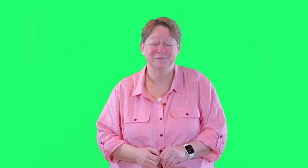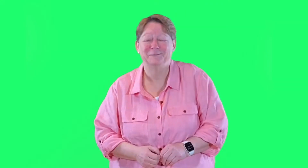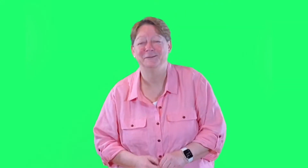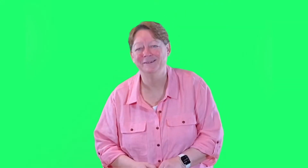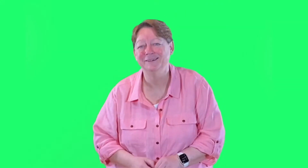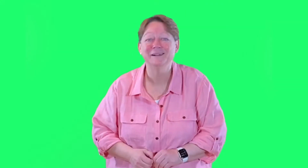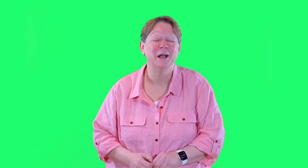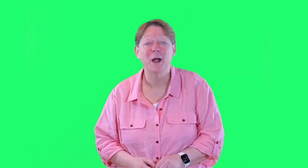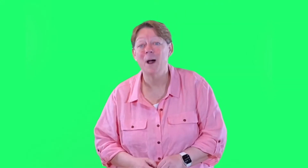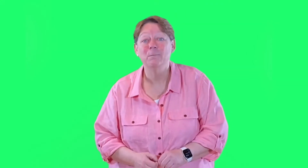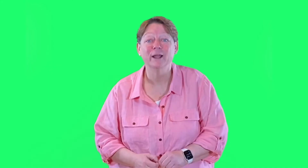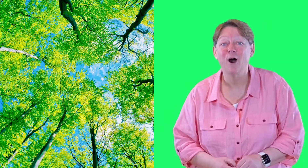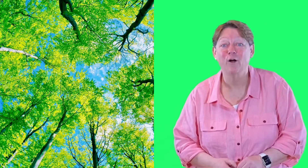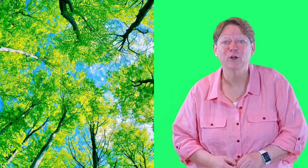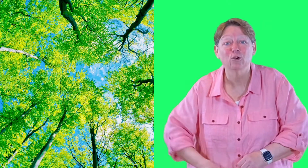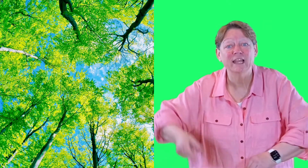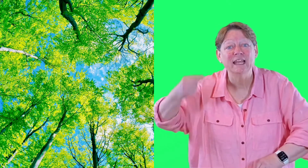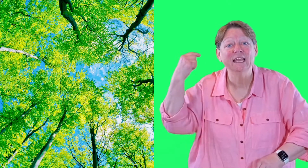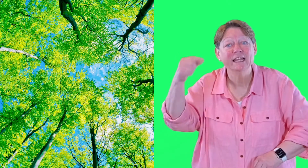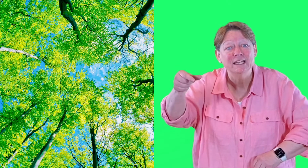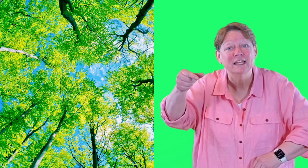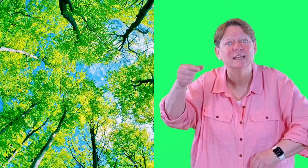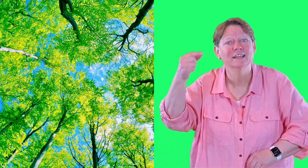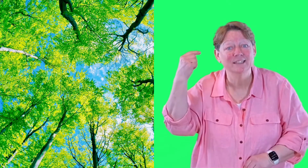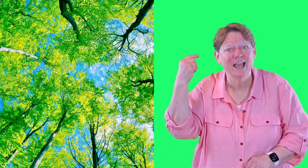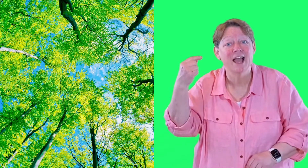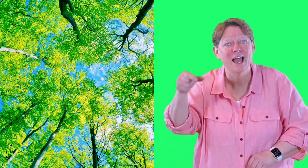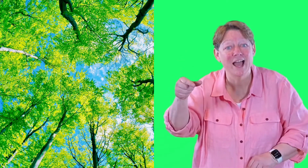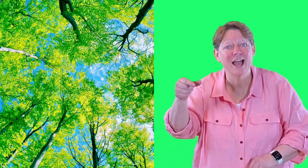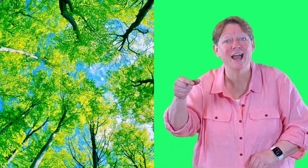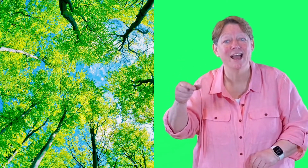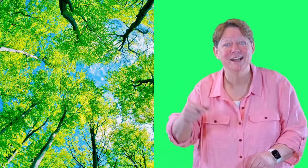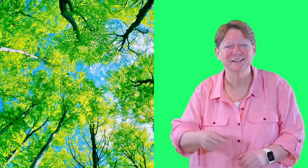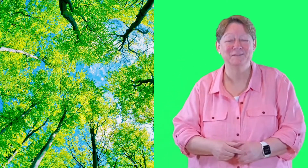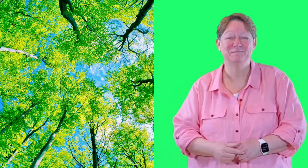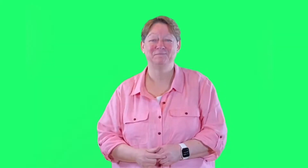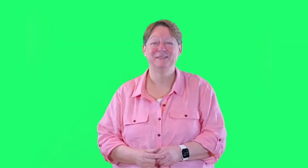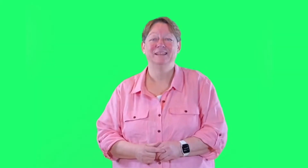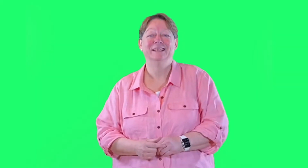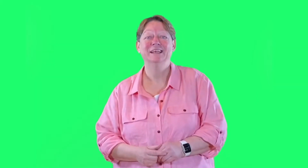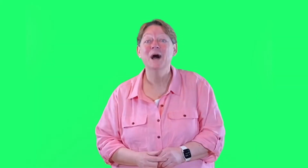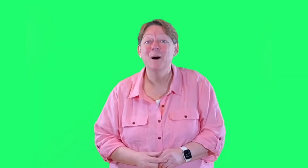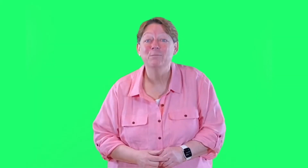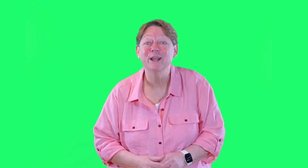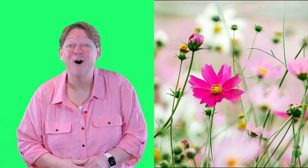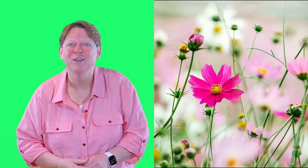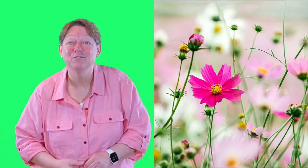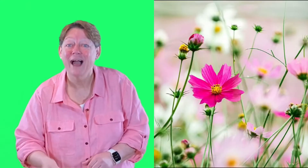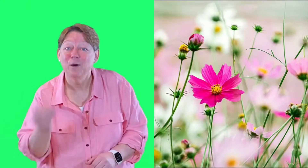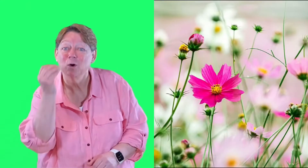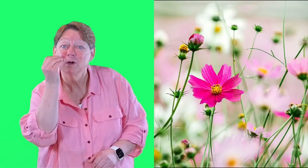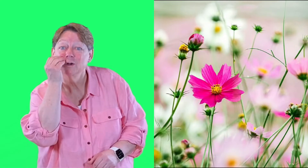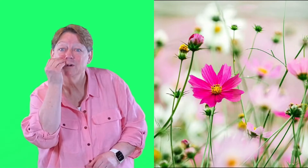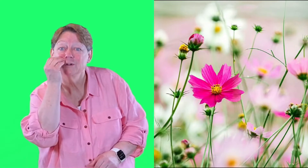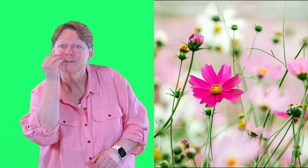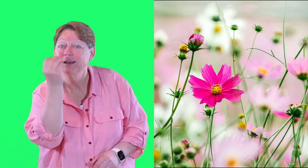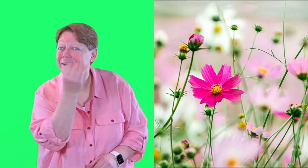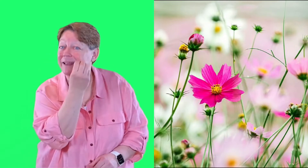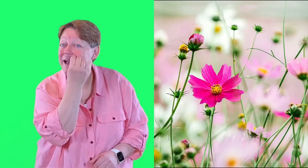Bring on the green. Yeah. Bring on the flowers. Yeah.